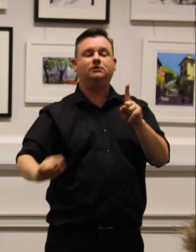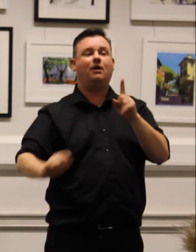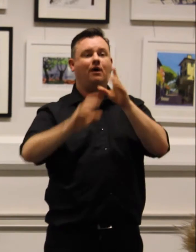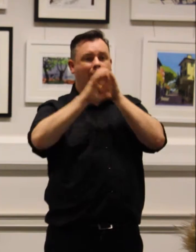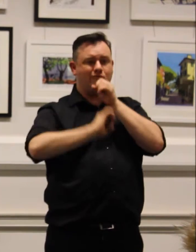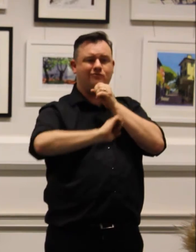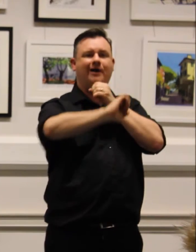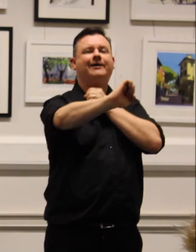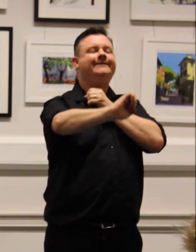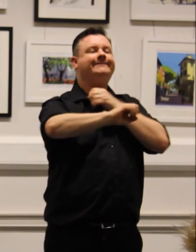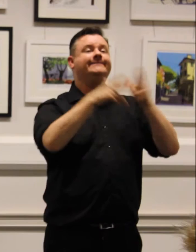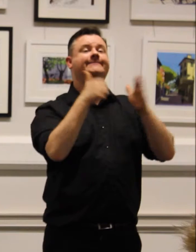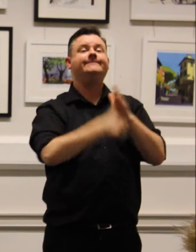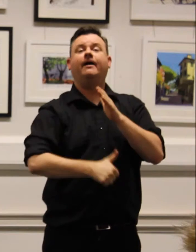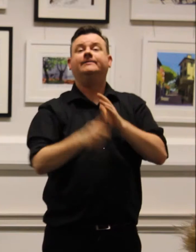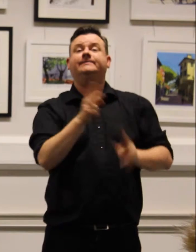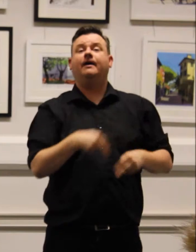and dance, and no one finds them foolish.